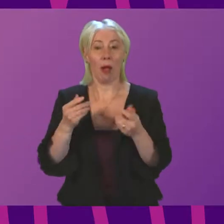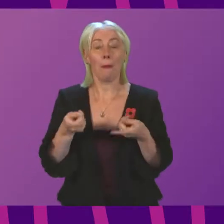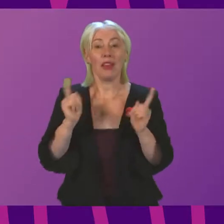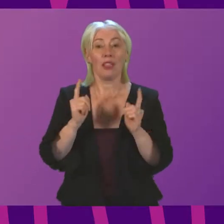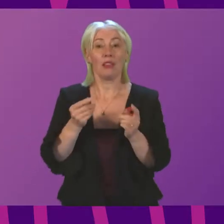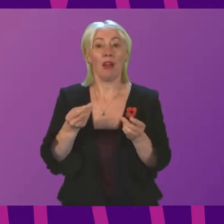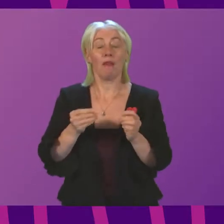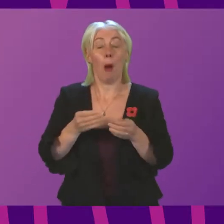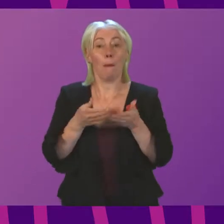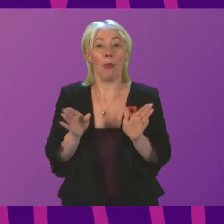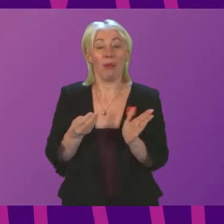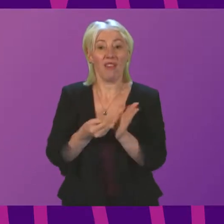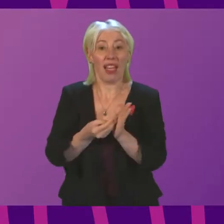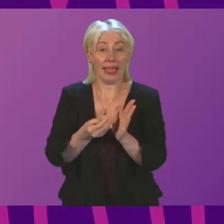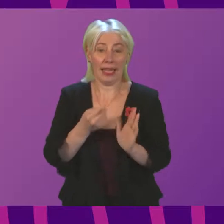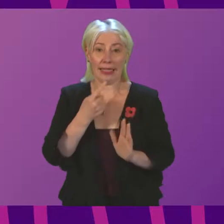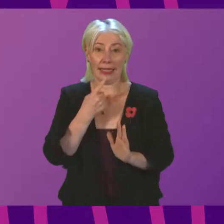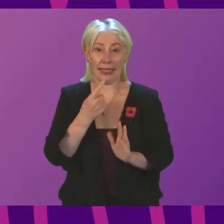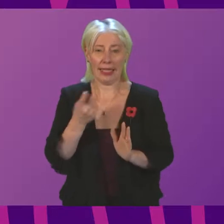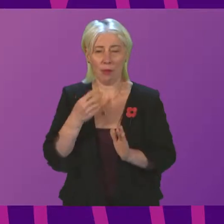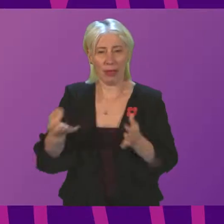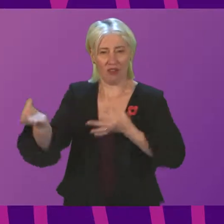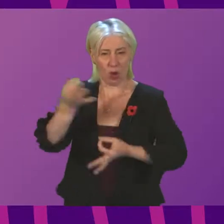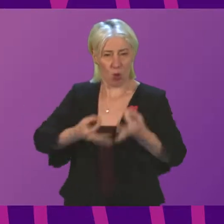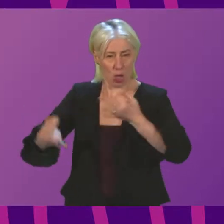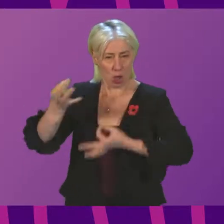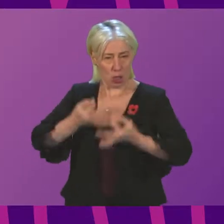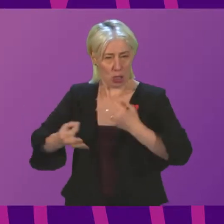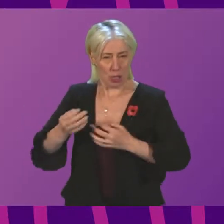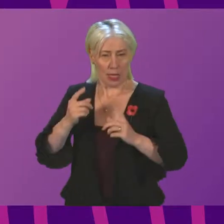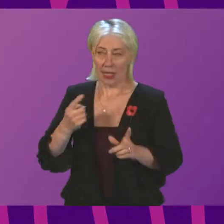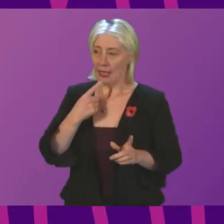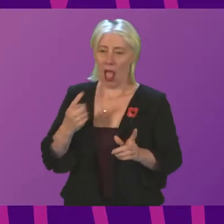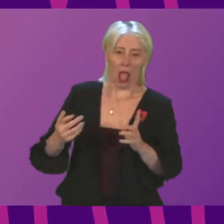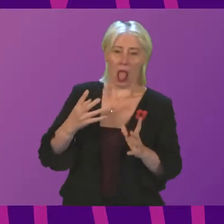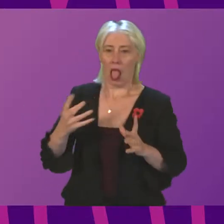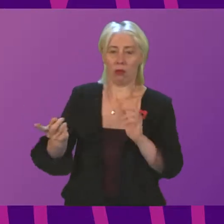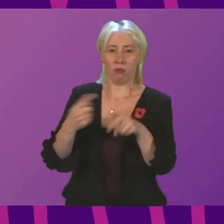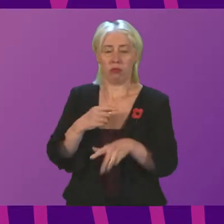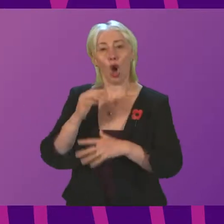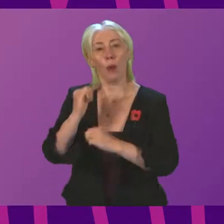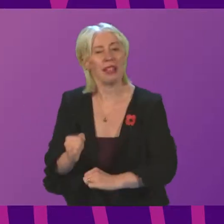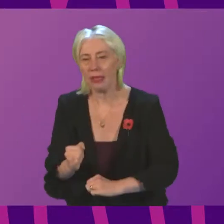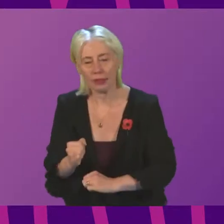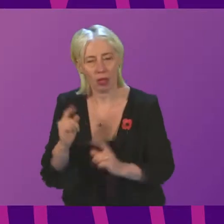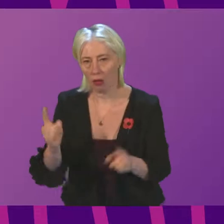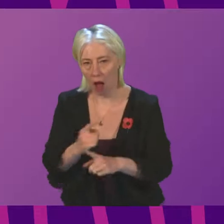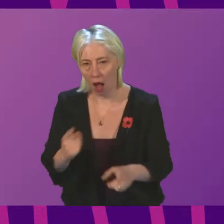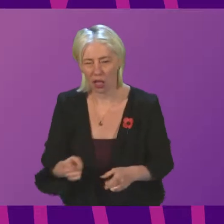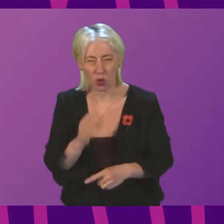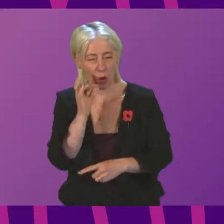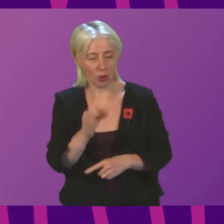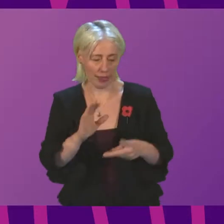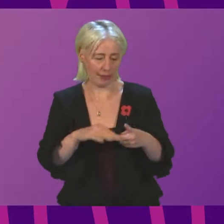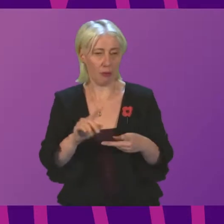Finance, Tom Arthur, when questioned by Fergus Ewan and Jamie Halkrow-Johnson, could not give any commitment. So, can I ask the